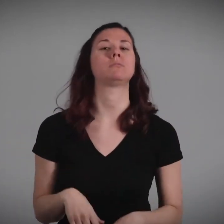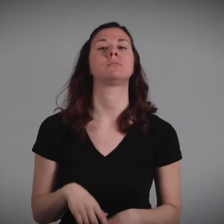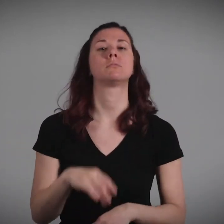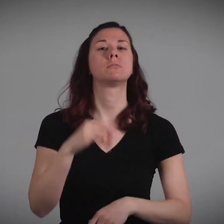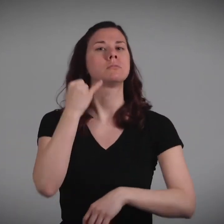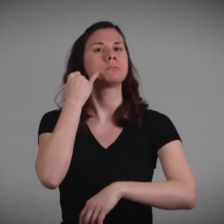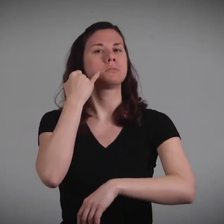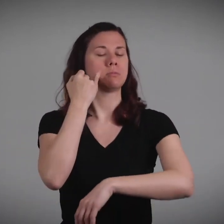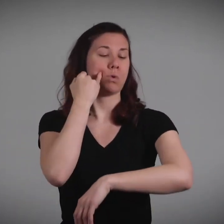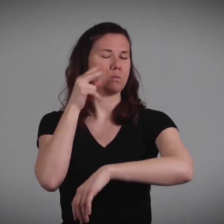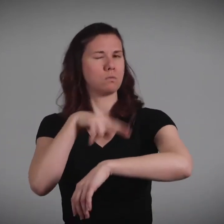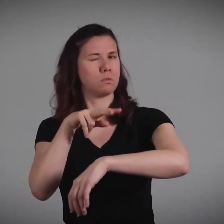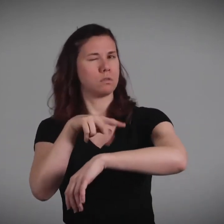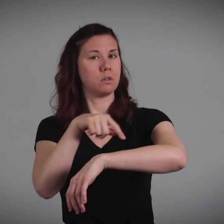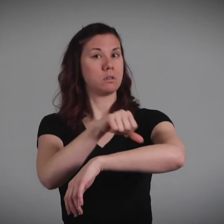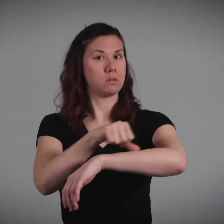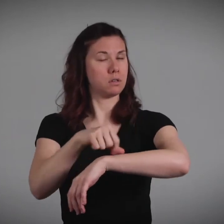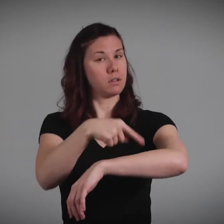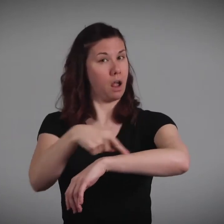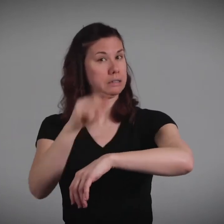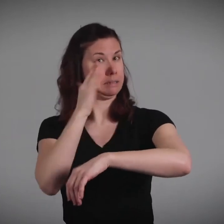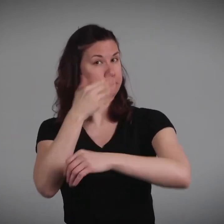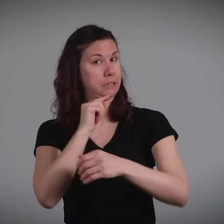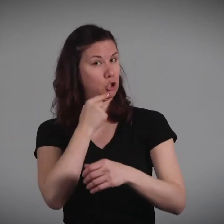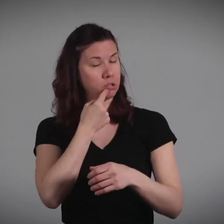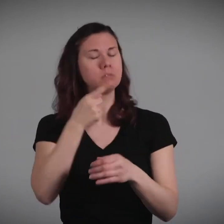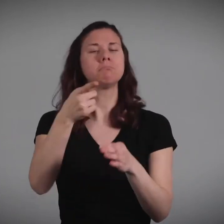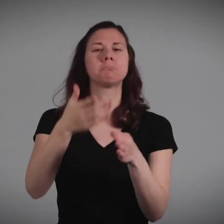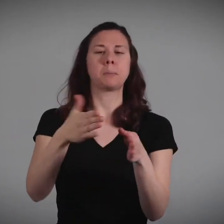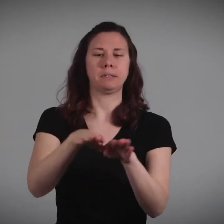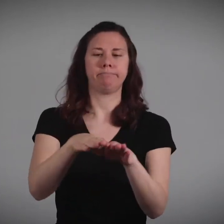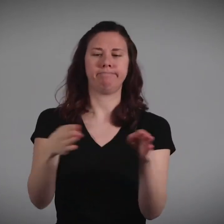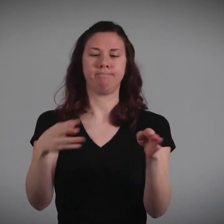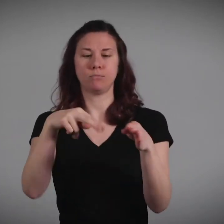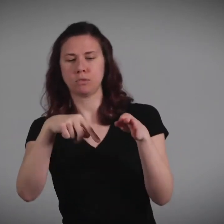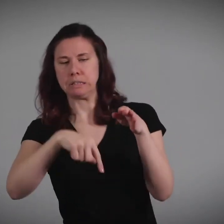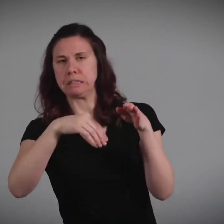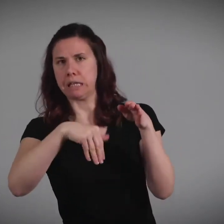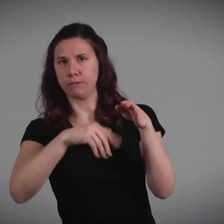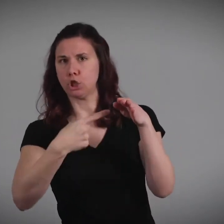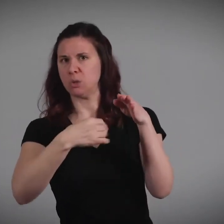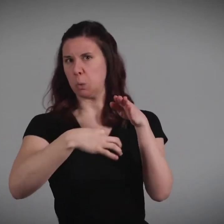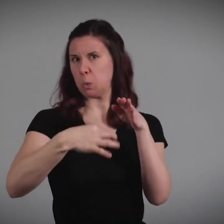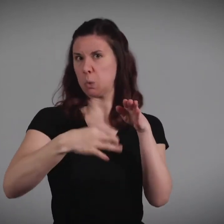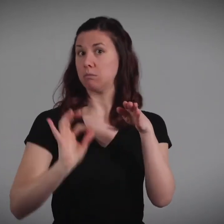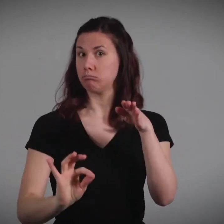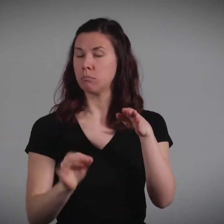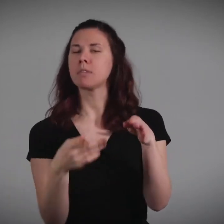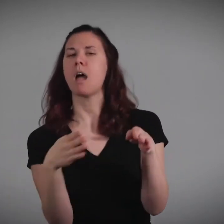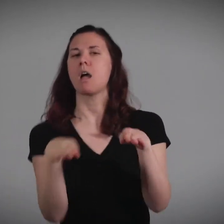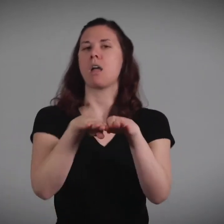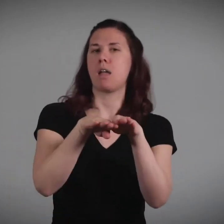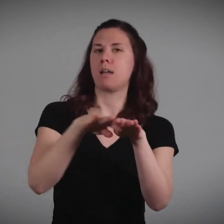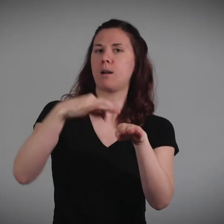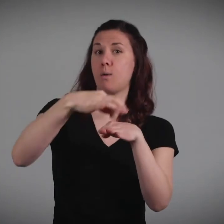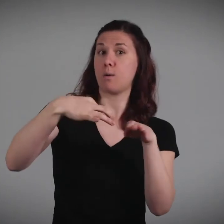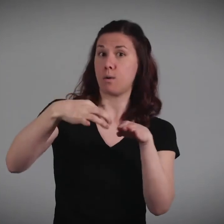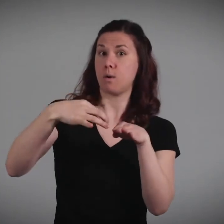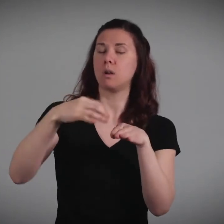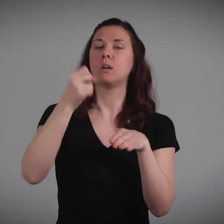If the cut is very deep, you might need to have stitches on the inside layer of the cut. As well as the outer layer of your skin.